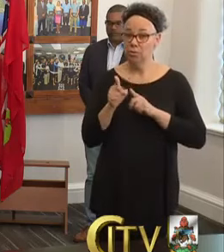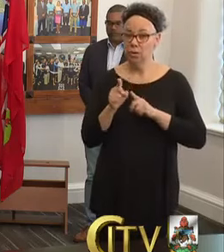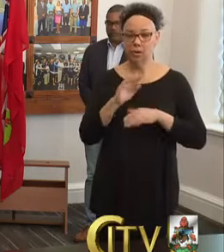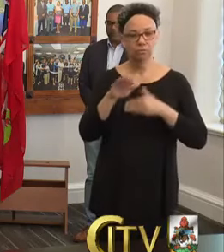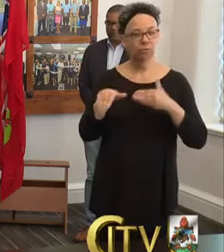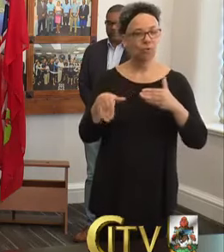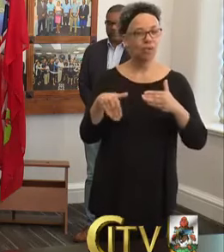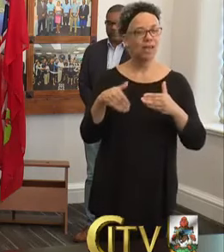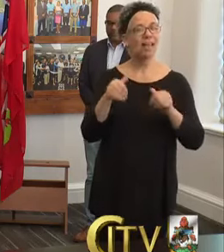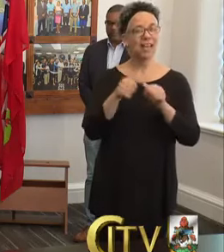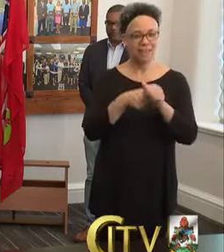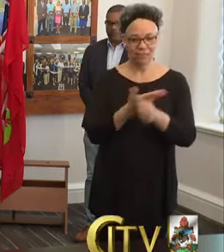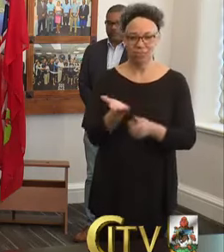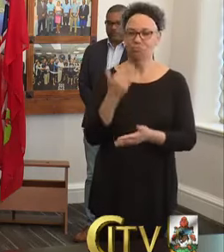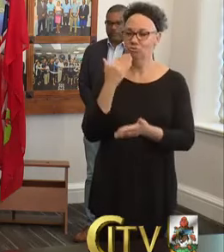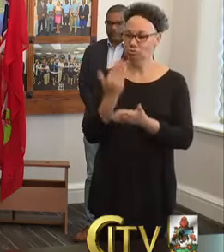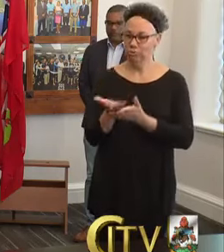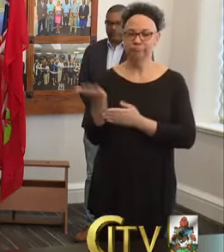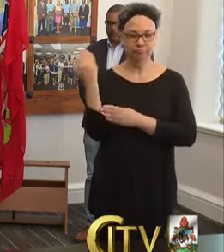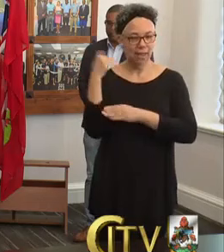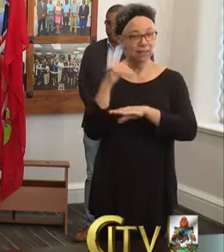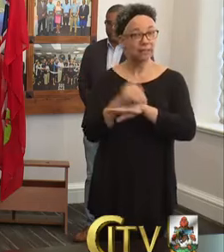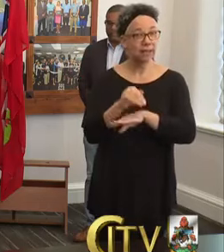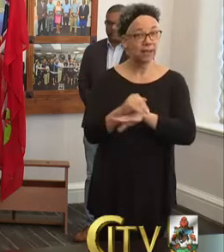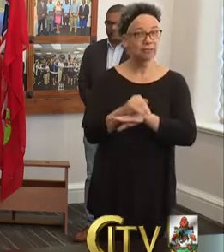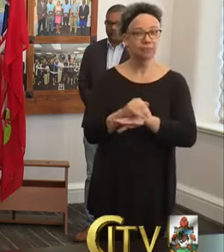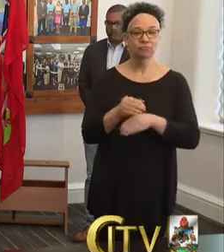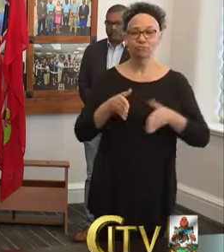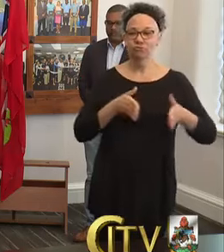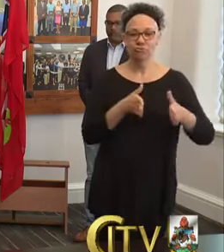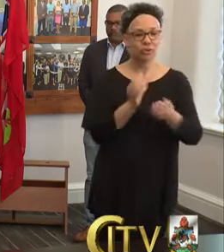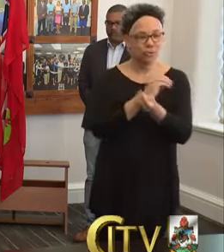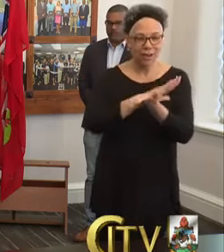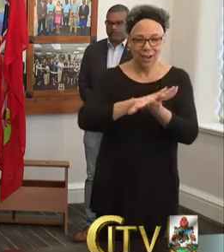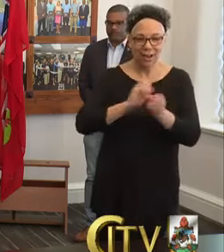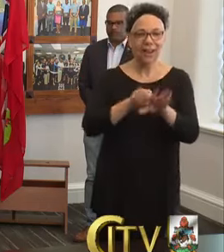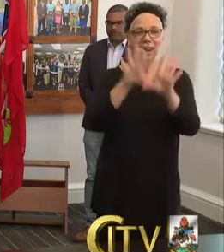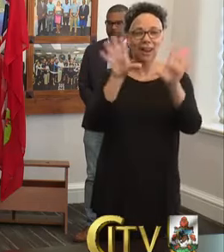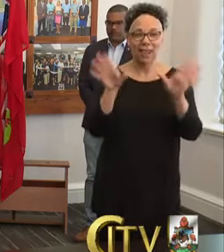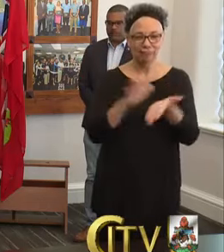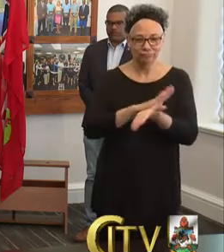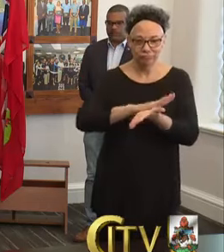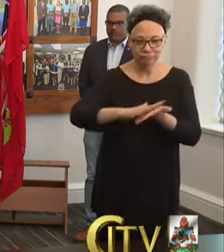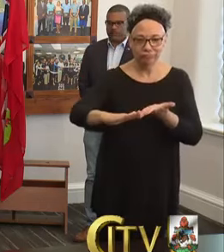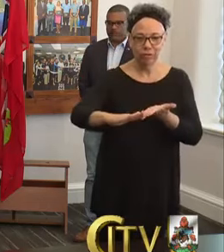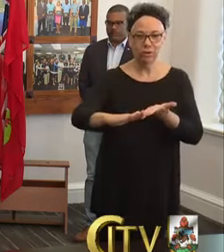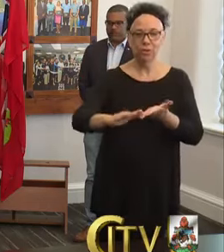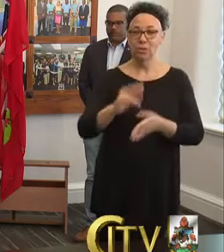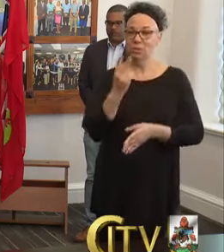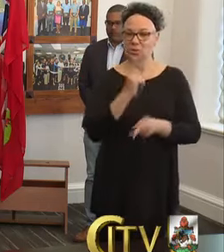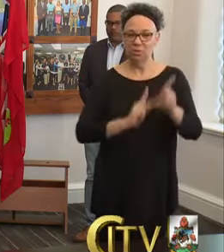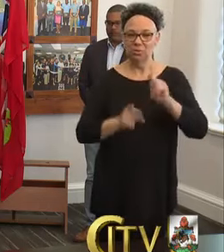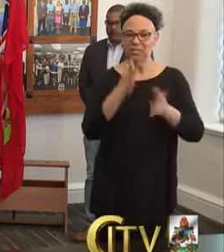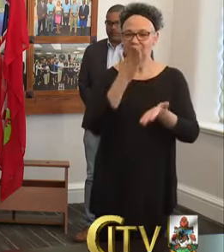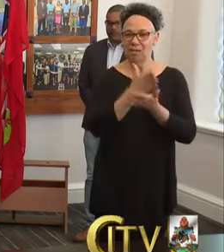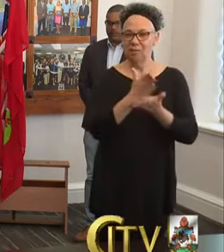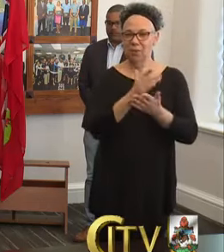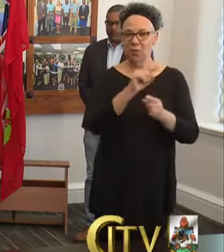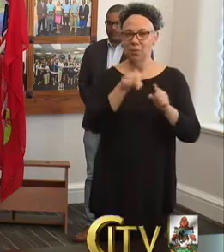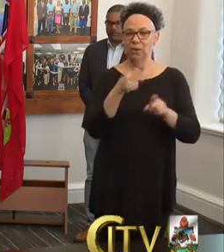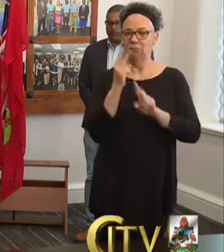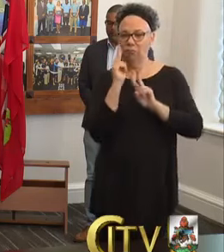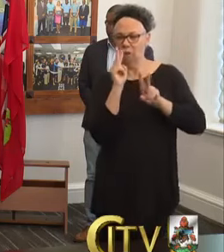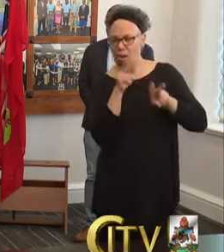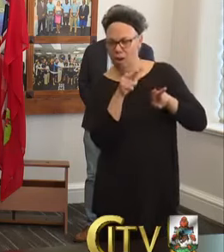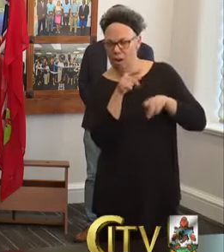went well throughout the night and the streets were generally clear. There were two persons who were stopped when they were seen walking just after midnight.